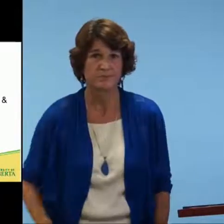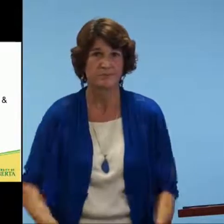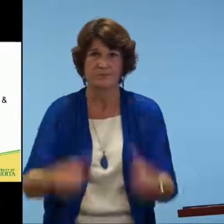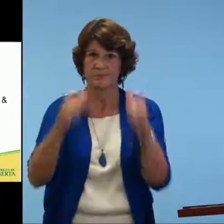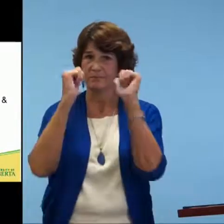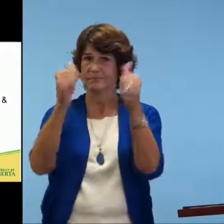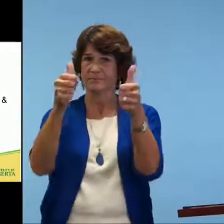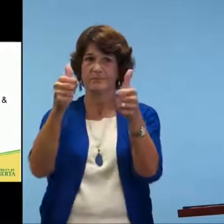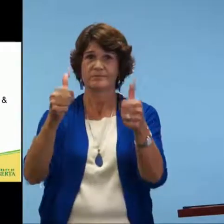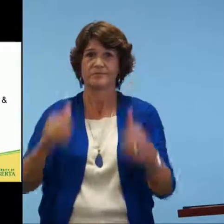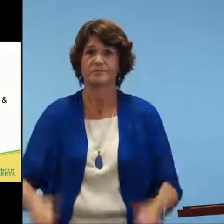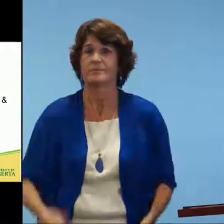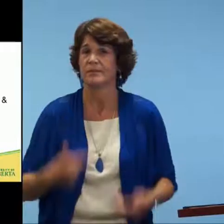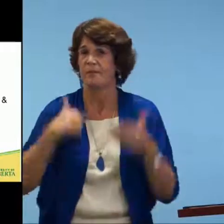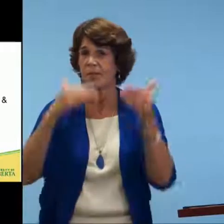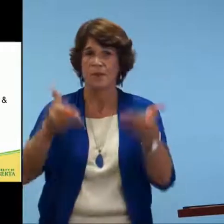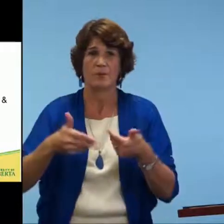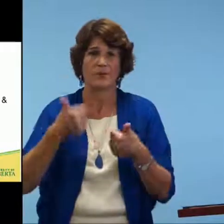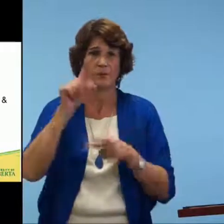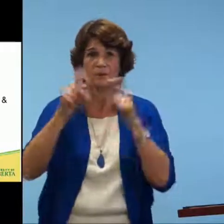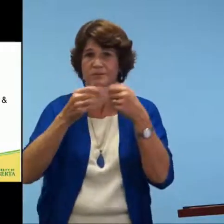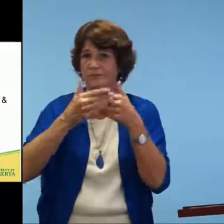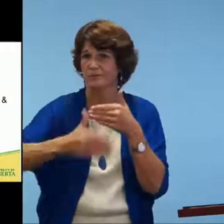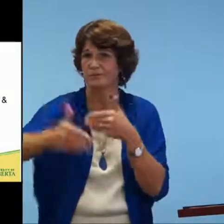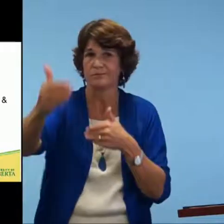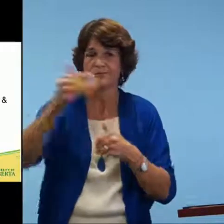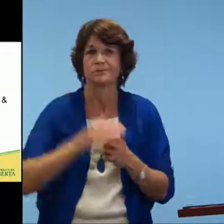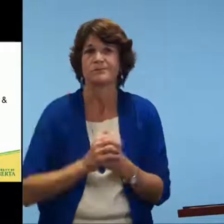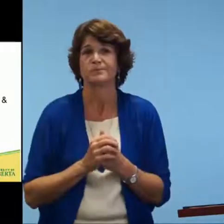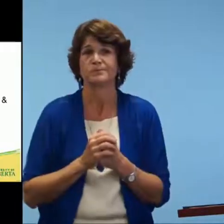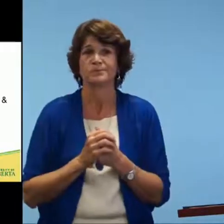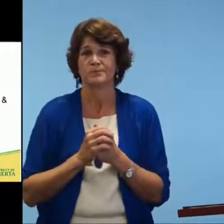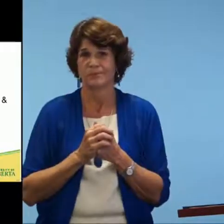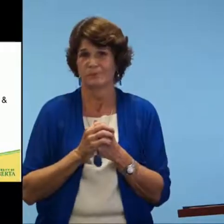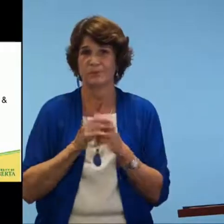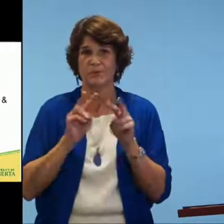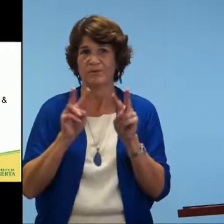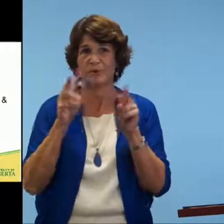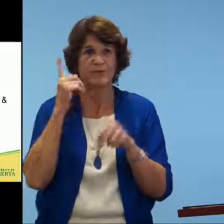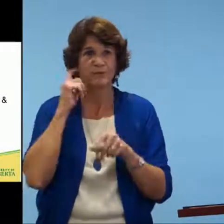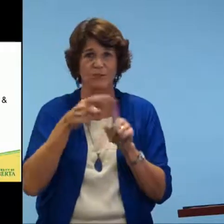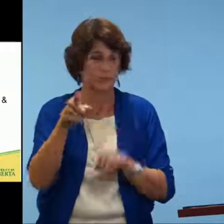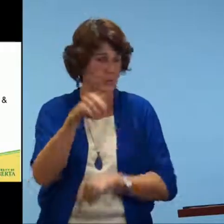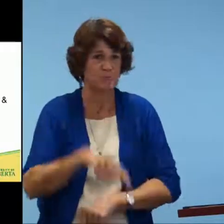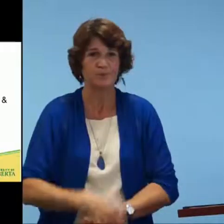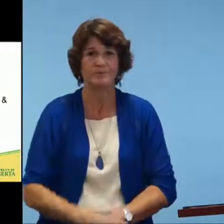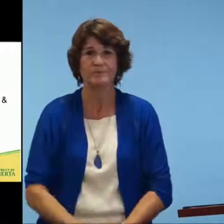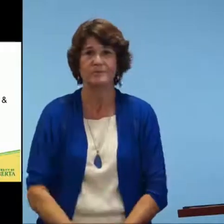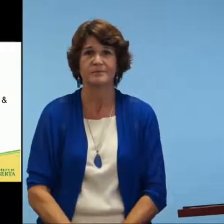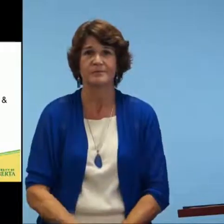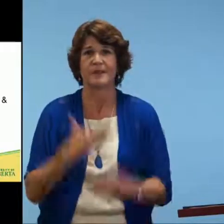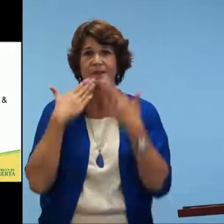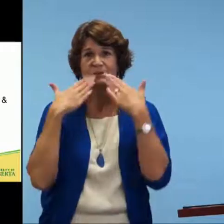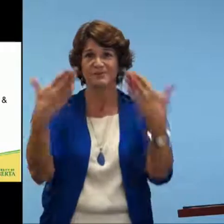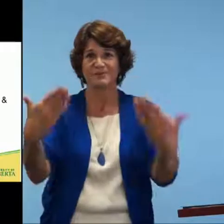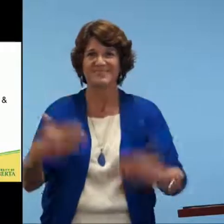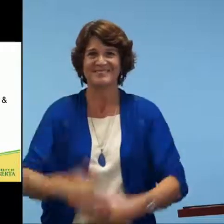much information to you and that information is also here in the PowerPoint for you as well. I do look forward to hearing from you.